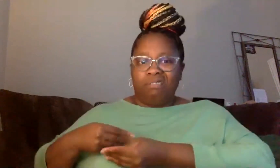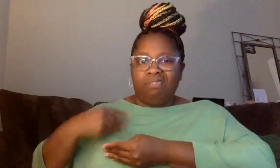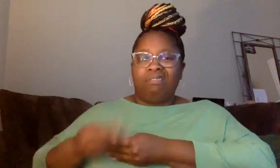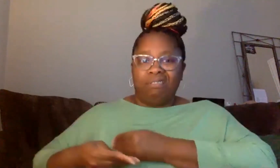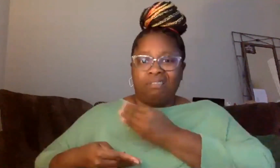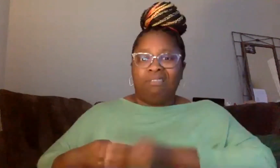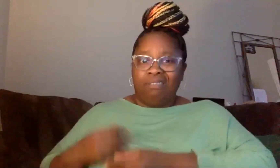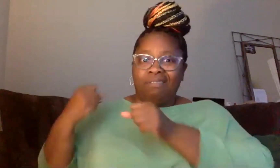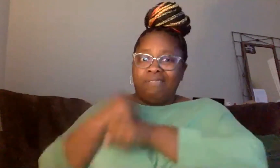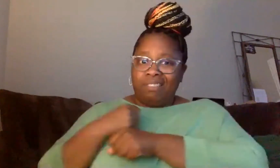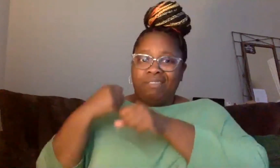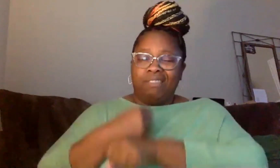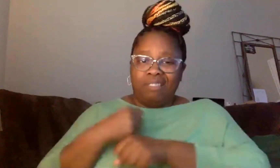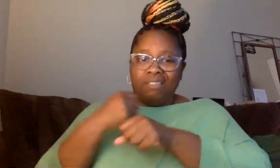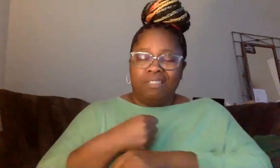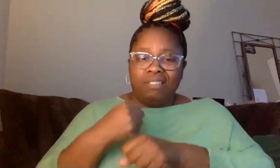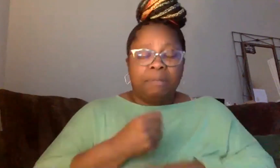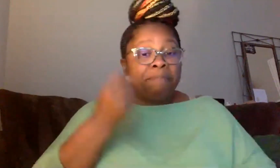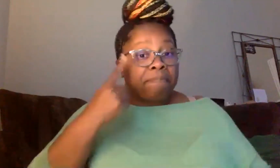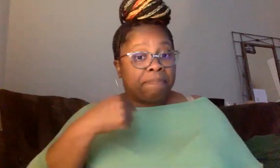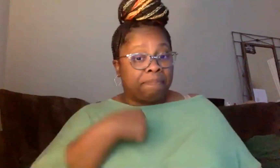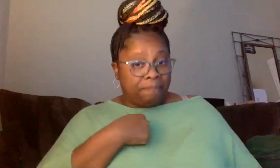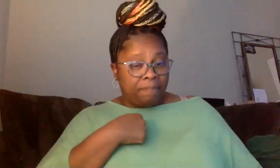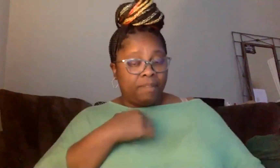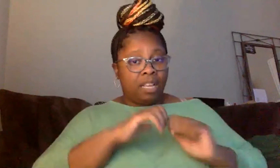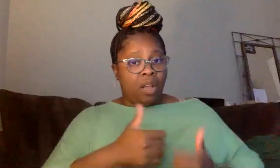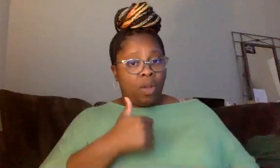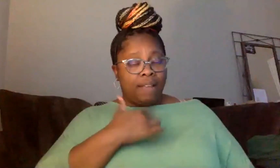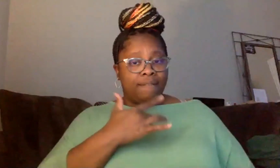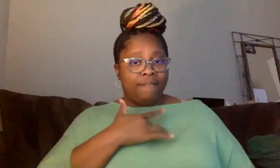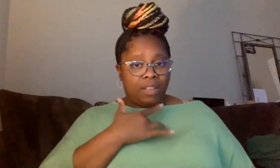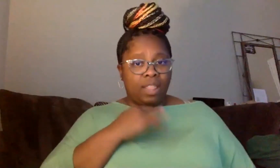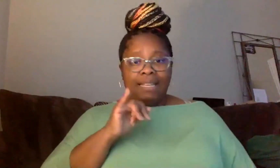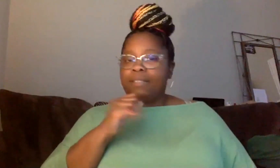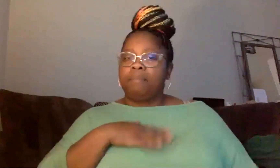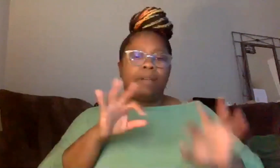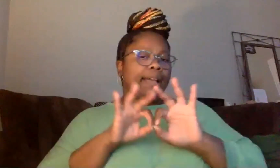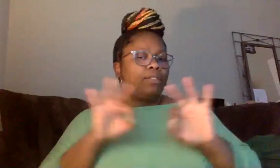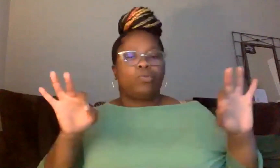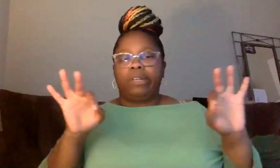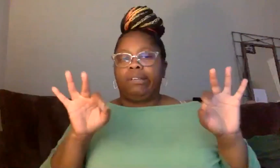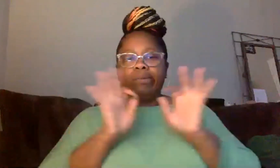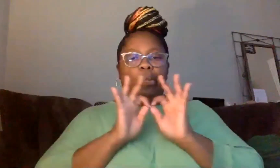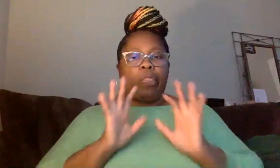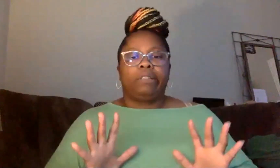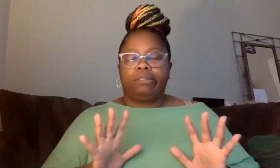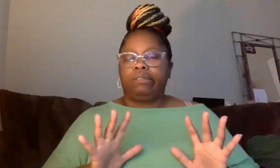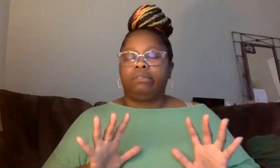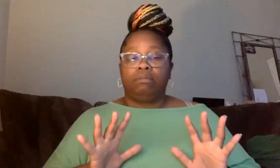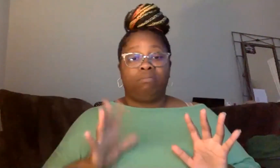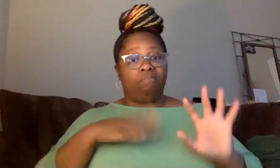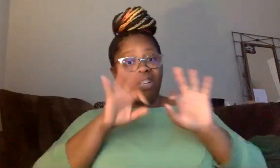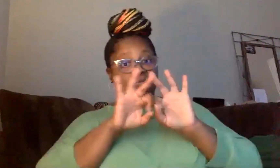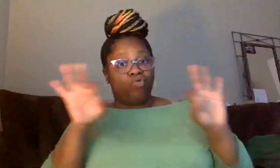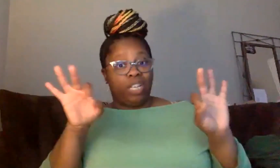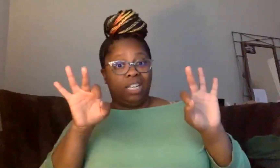understand that me personally right now, the way I feel is my degree won't mean anything. Cause all I'm chasing my degree for is to